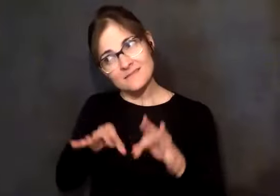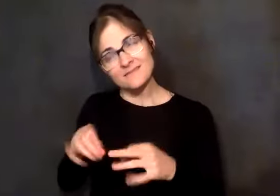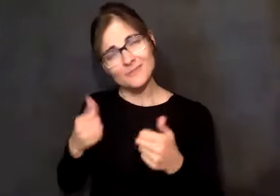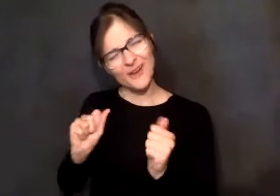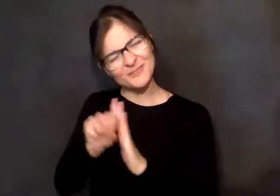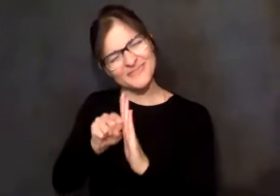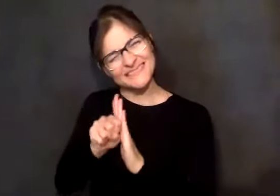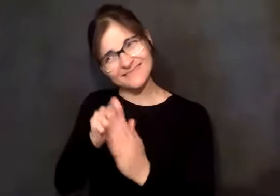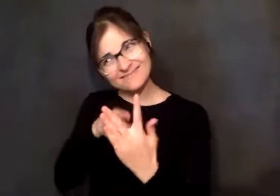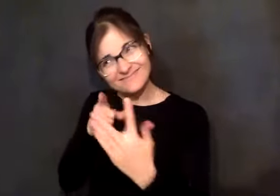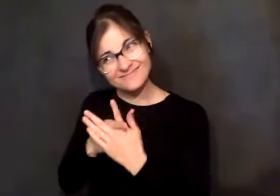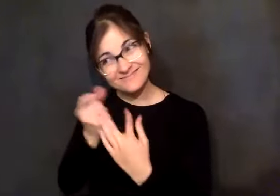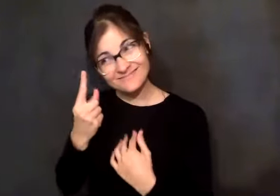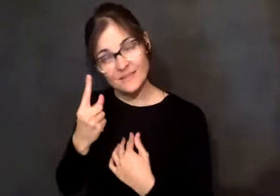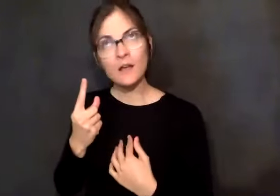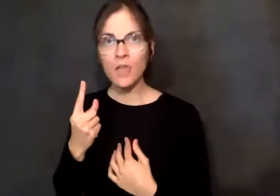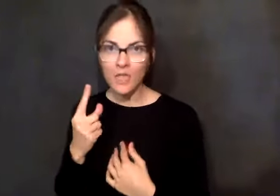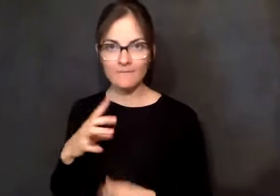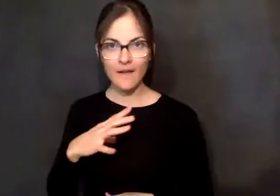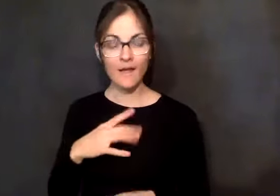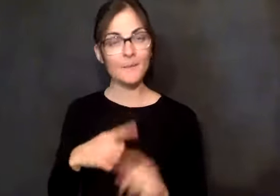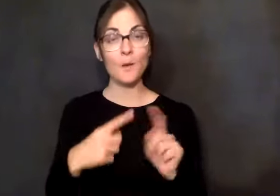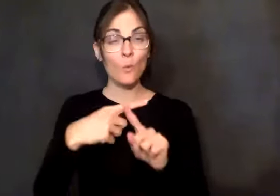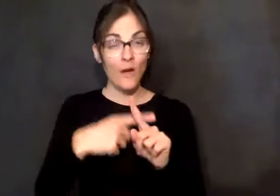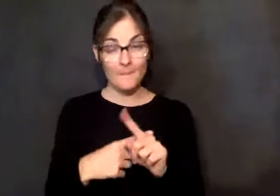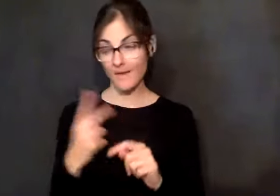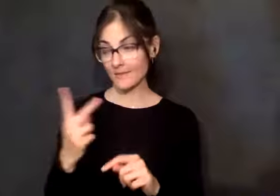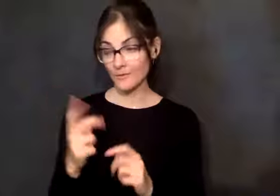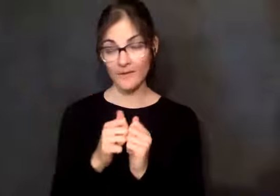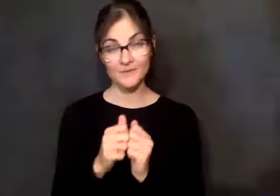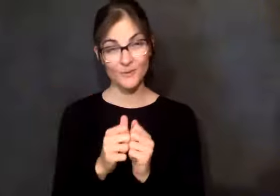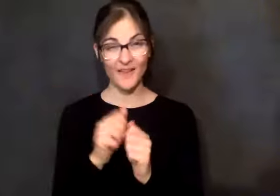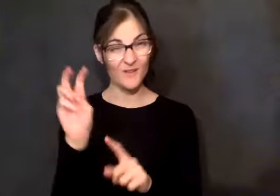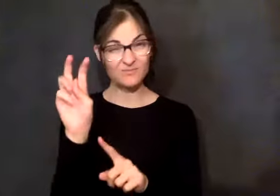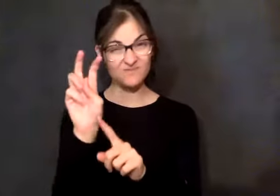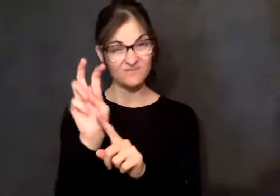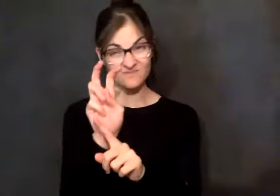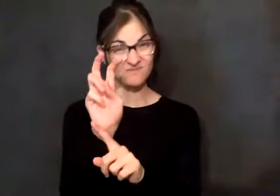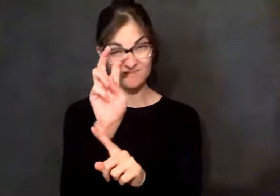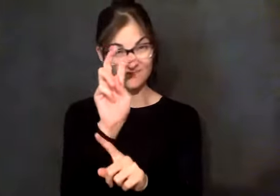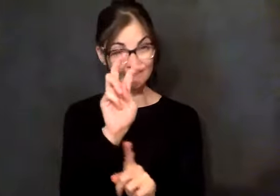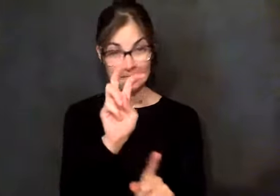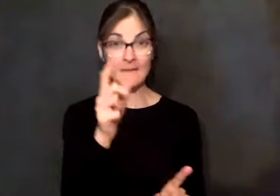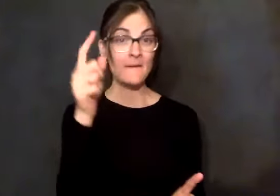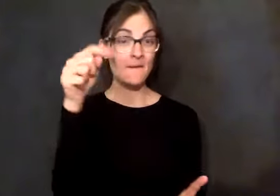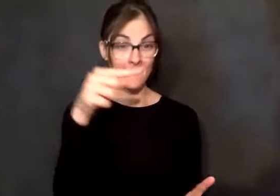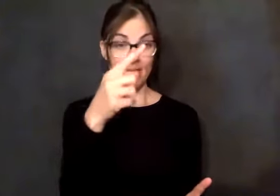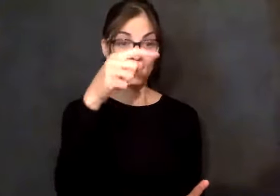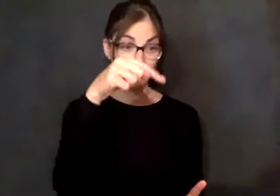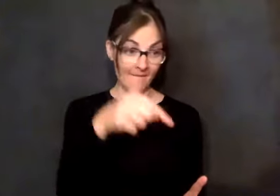most idiotic things that happened. But by the time that we had spent all this time together in the car, when we had made